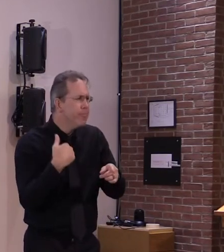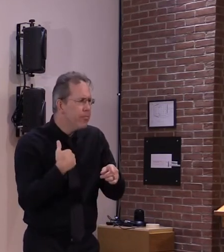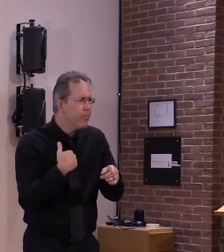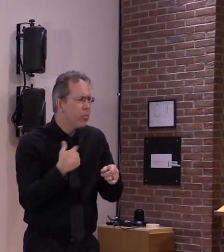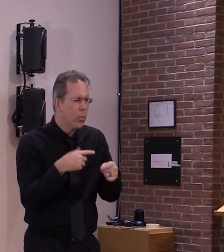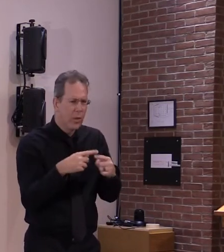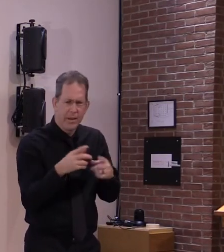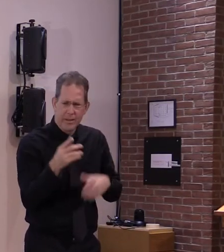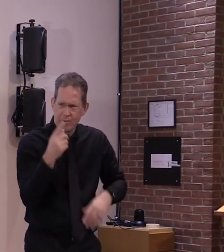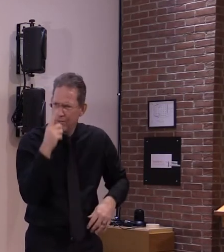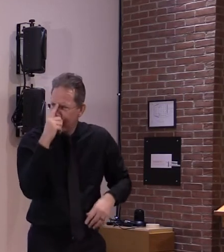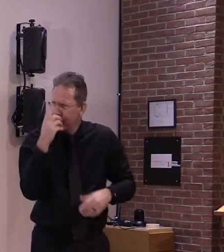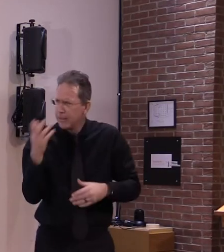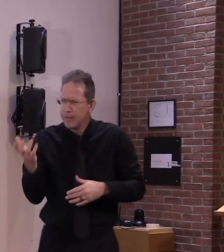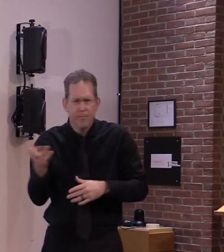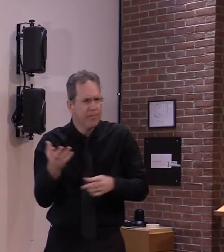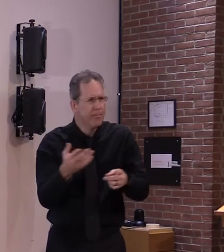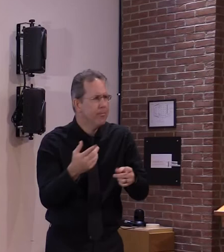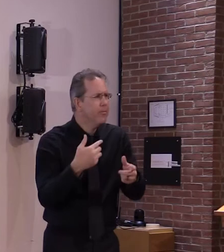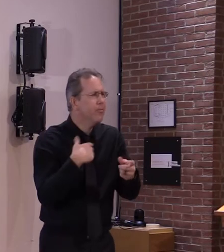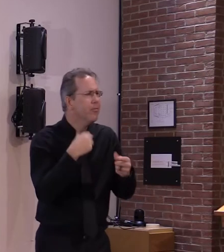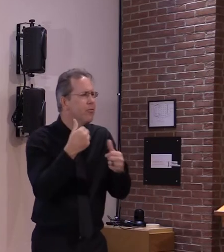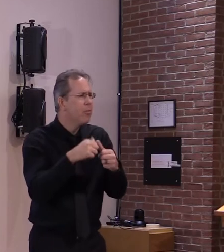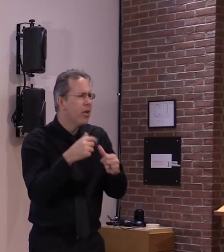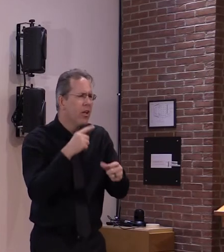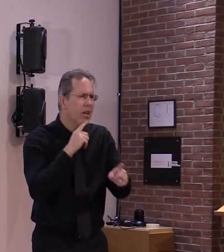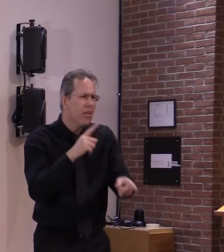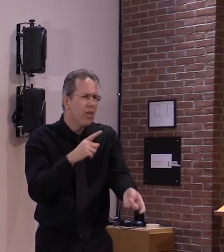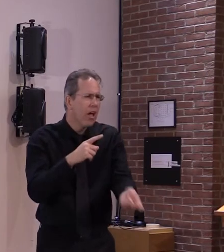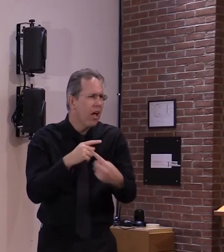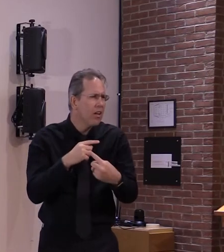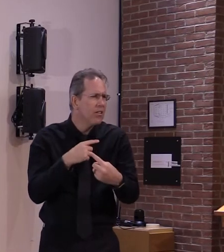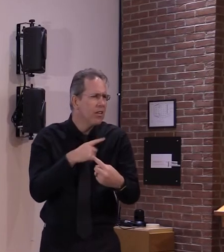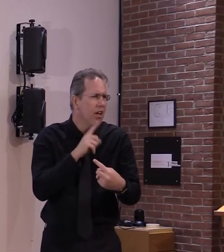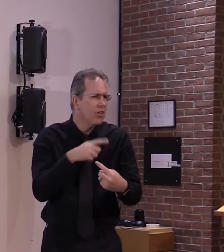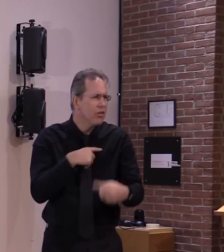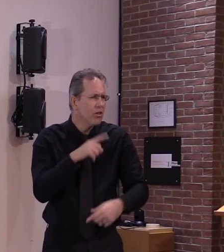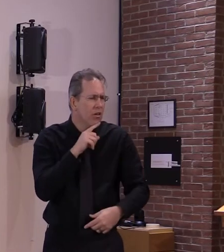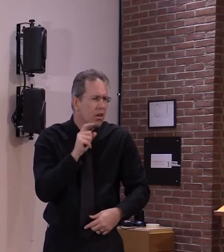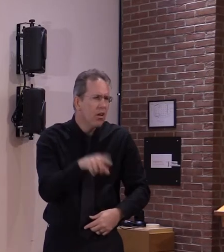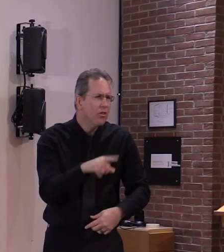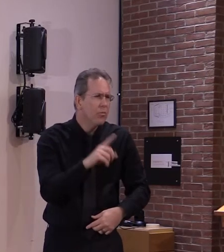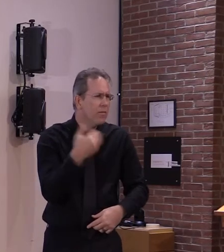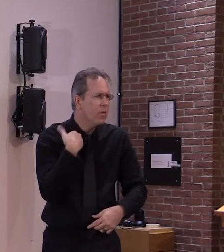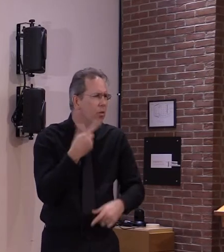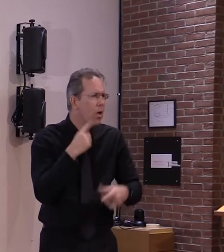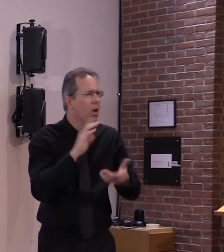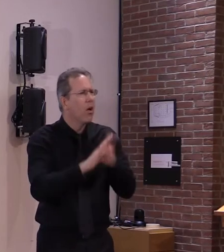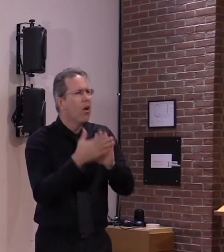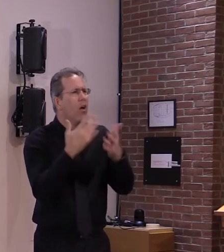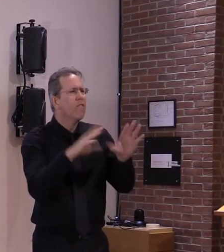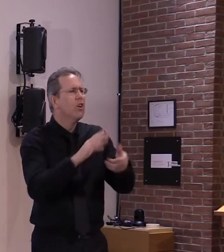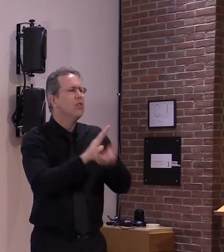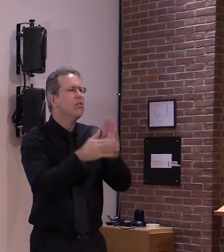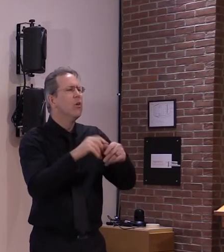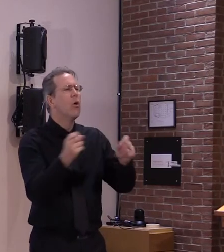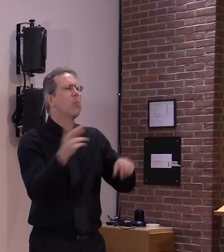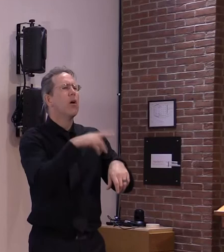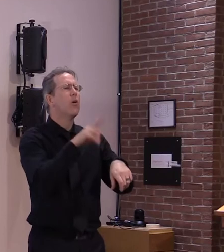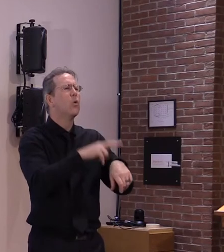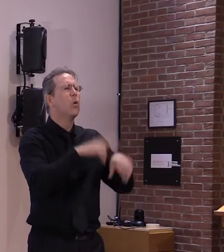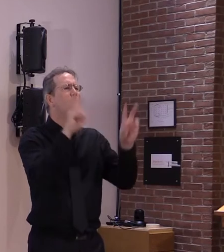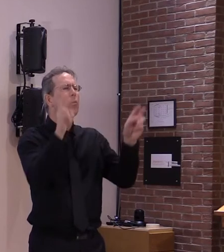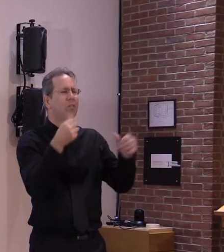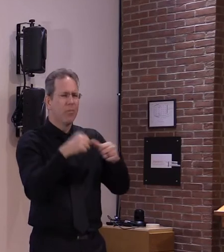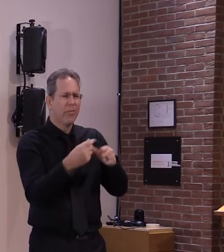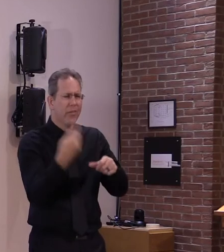levine had answered you know when when is this over when when will uh we see the benefits of this and so forth after you have